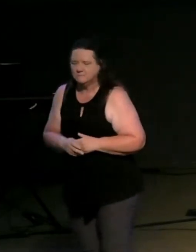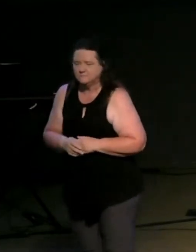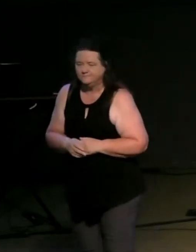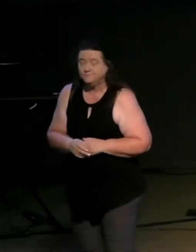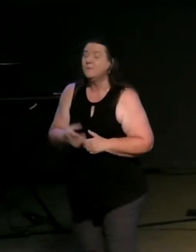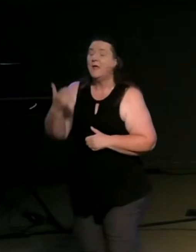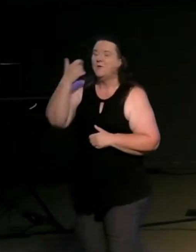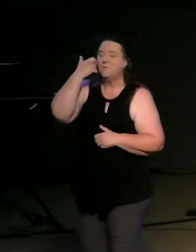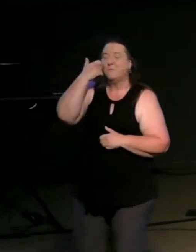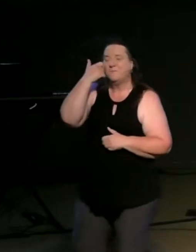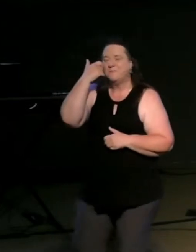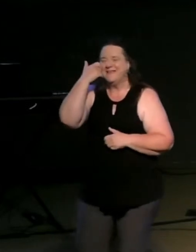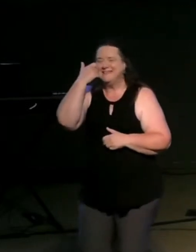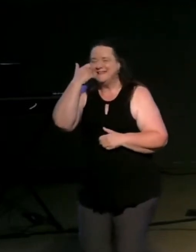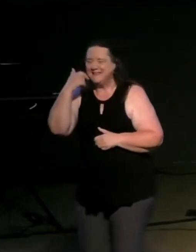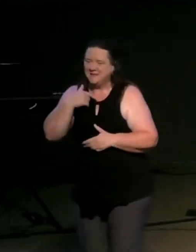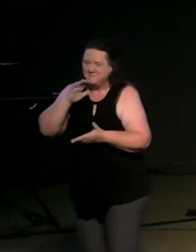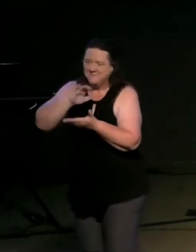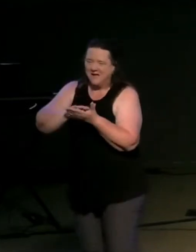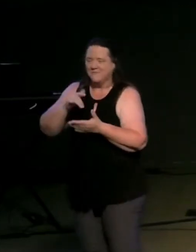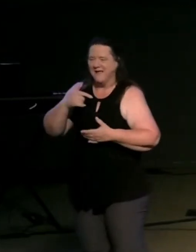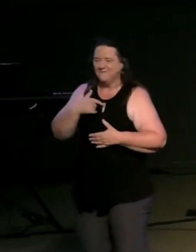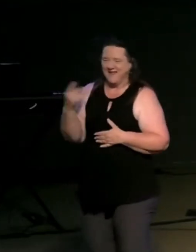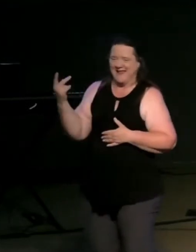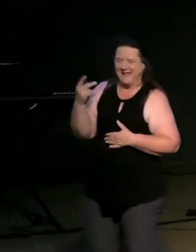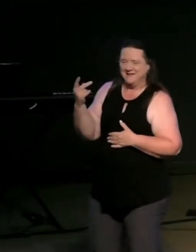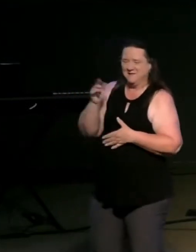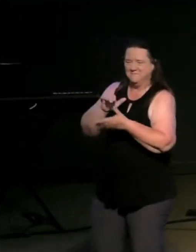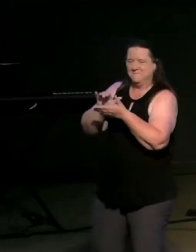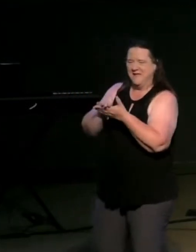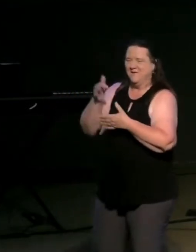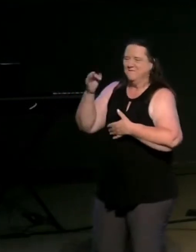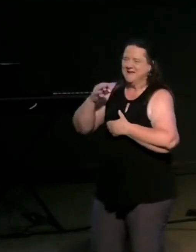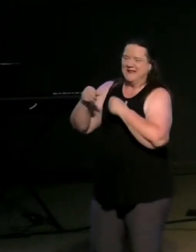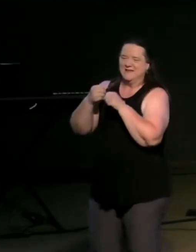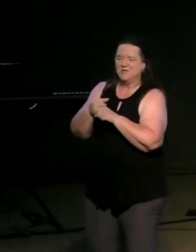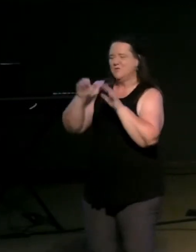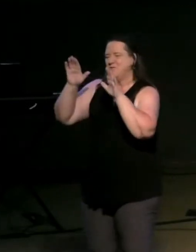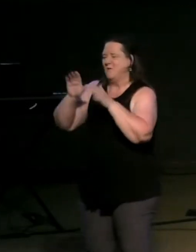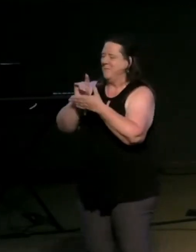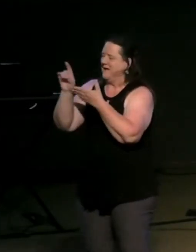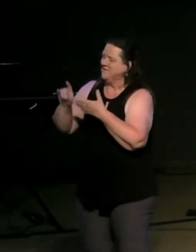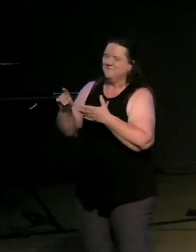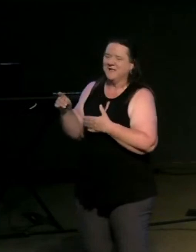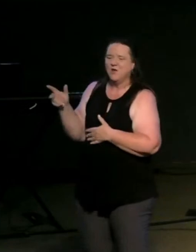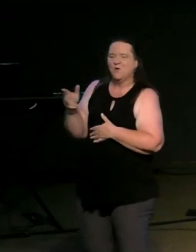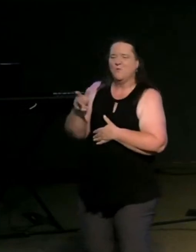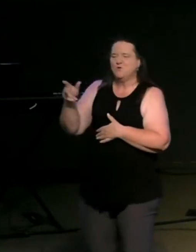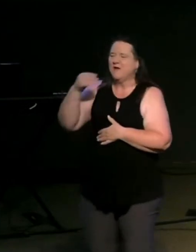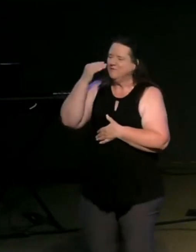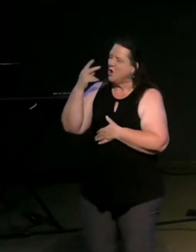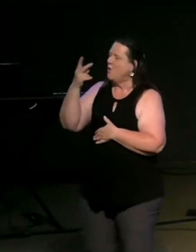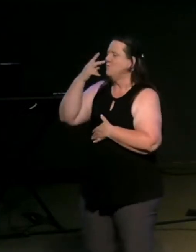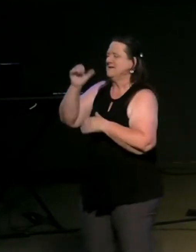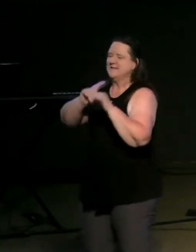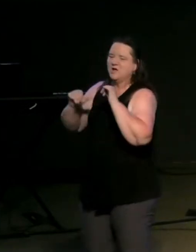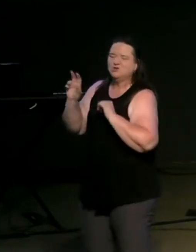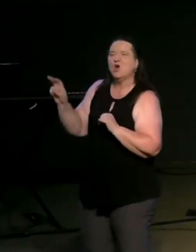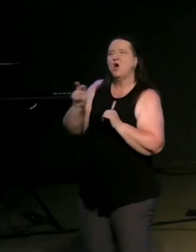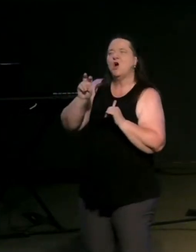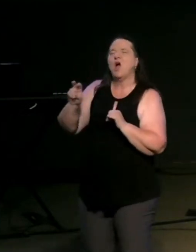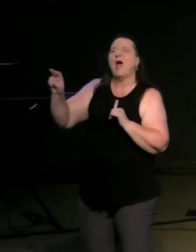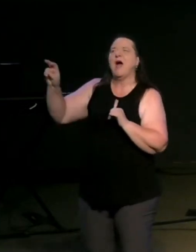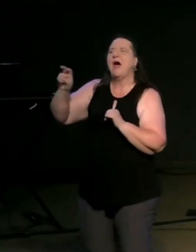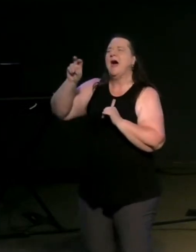lovely bride of 19 years after spending a beautiful weekend together we saw a few shows and hiked through the red rock